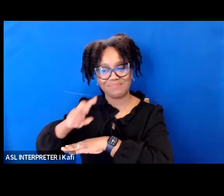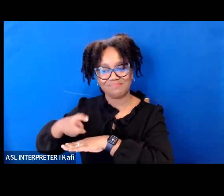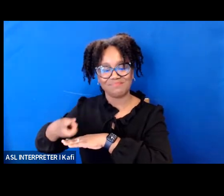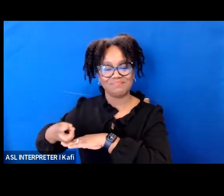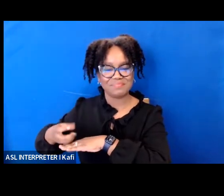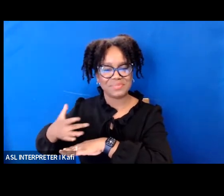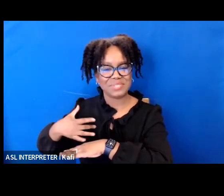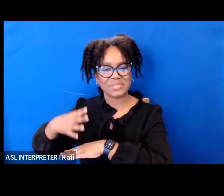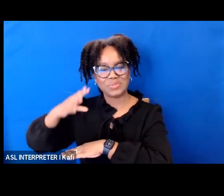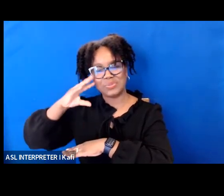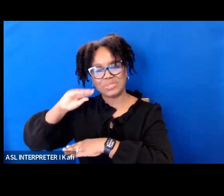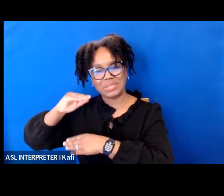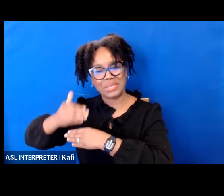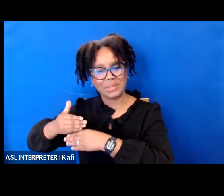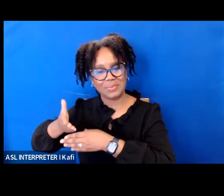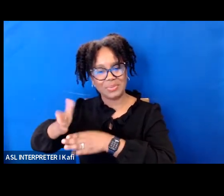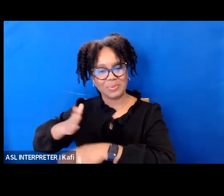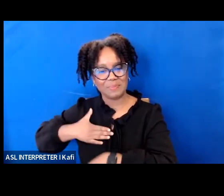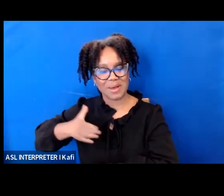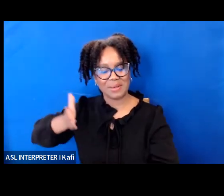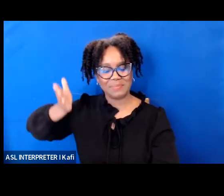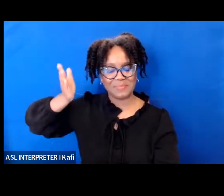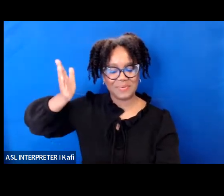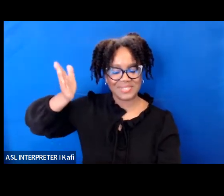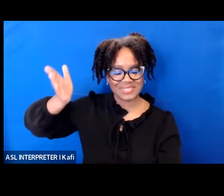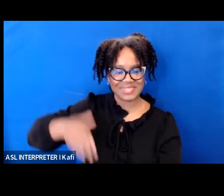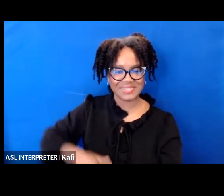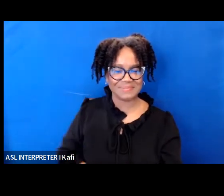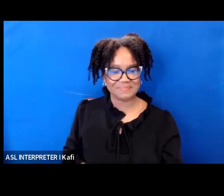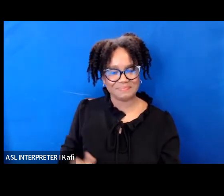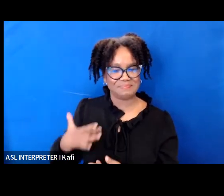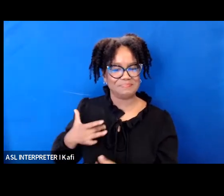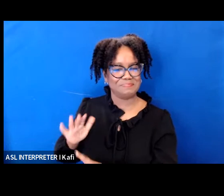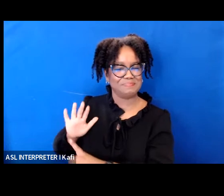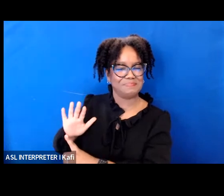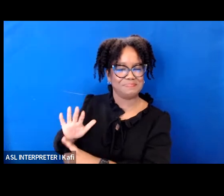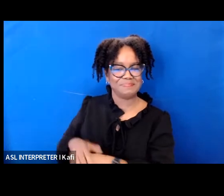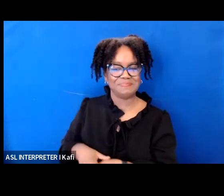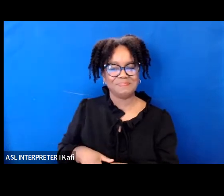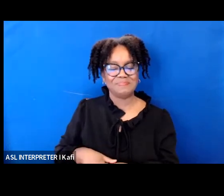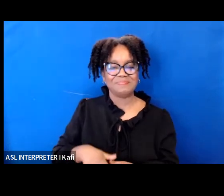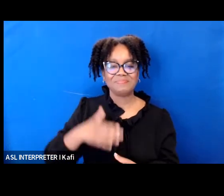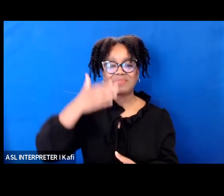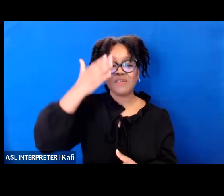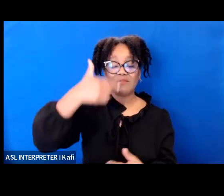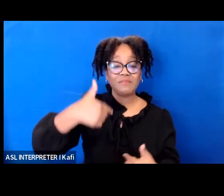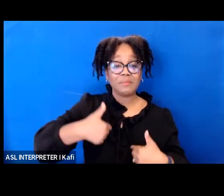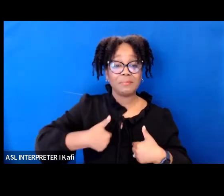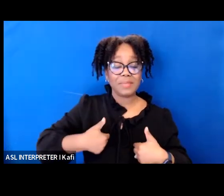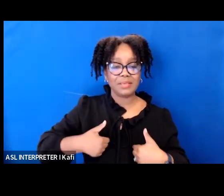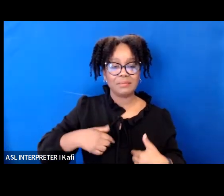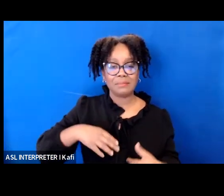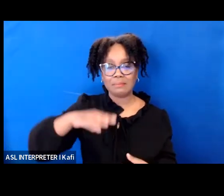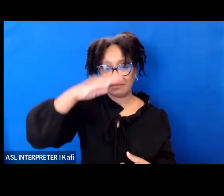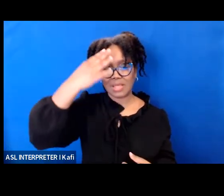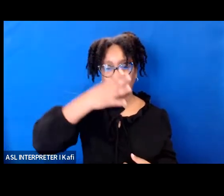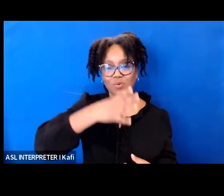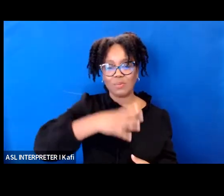and up front is me i'm a black woman with long dark hair